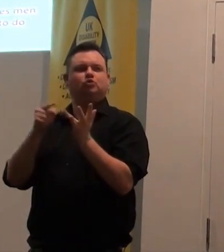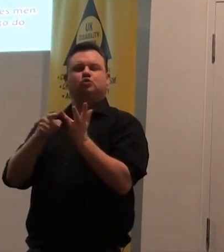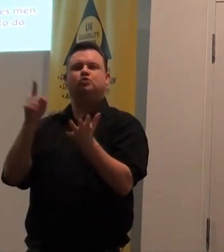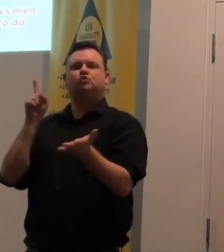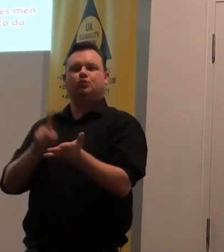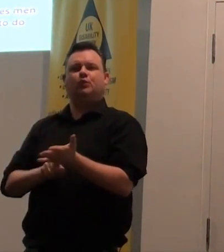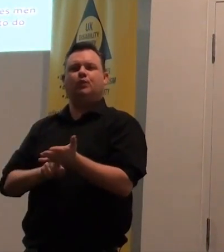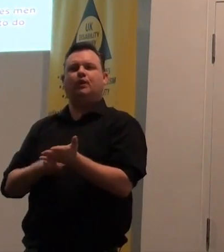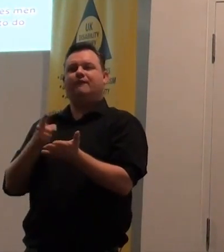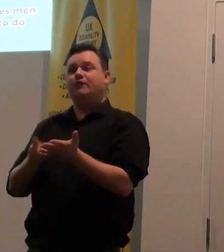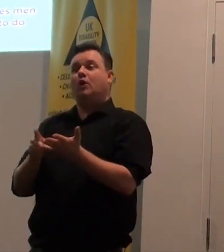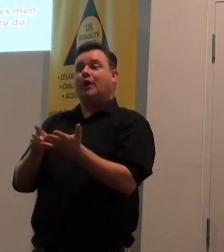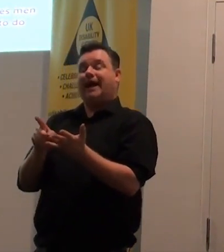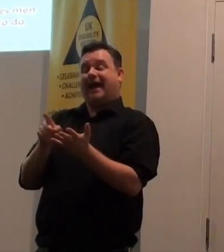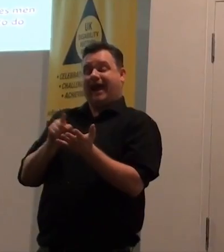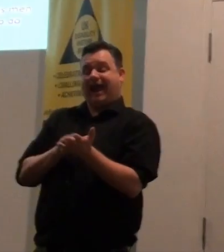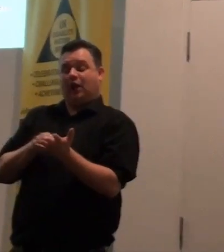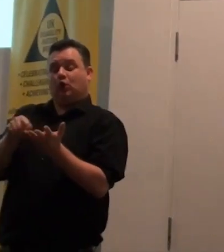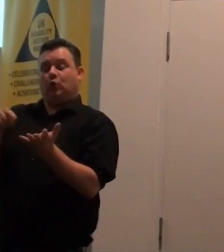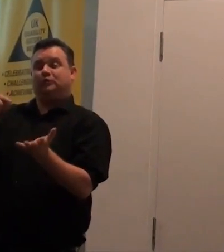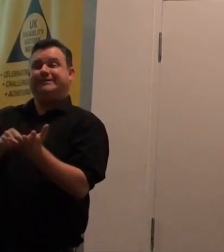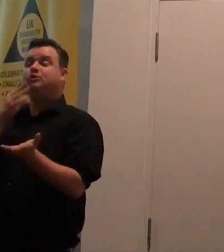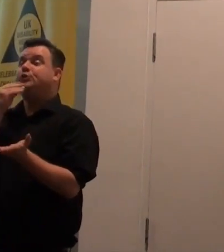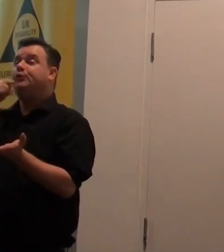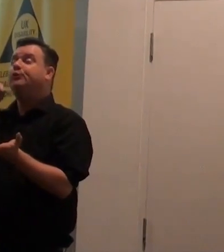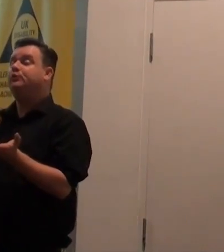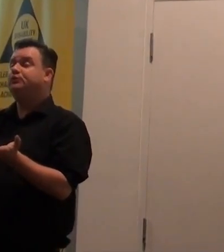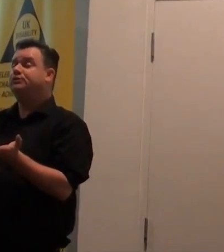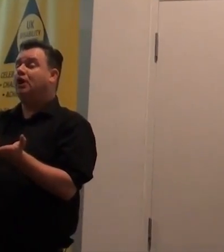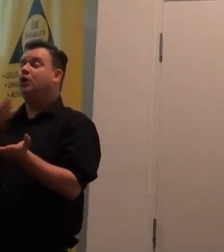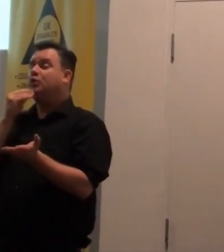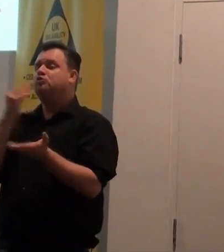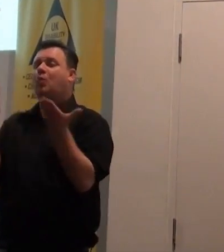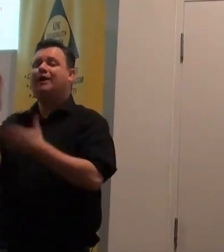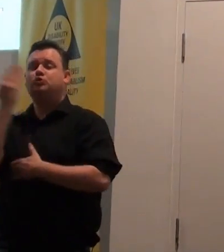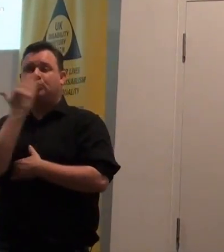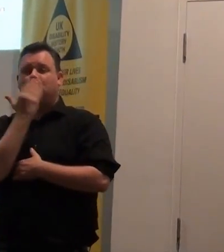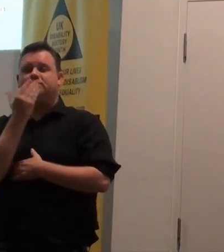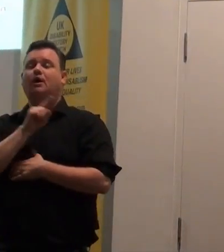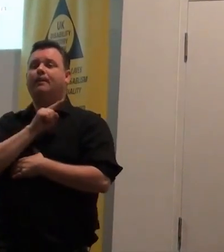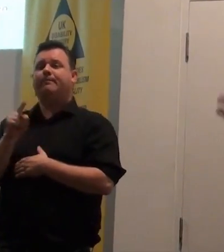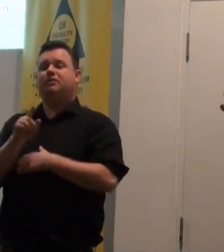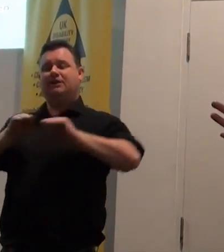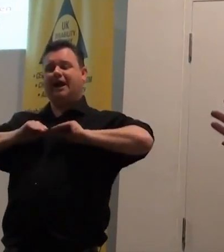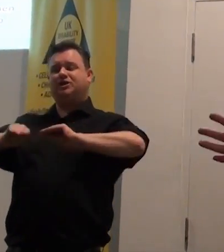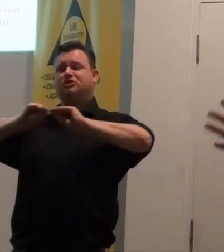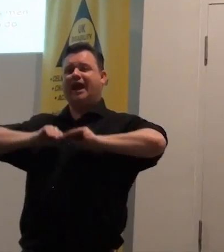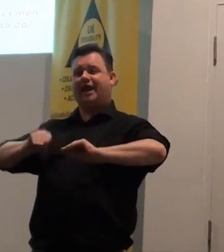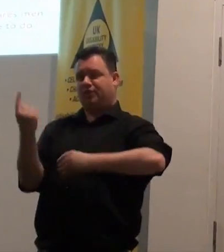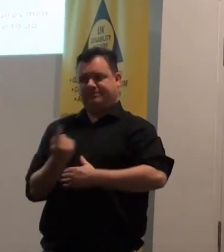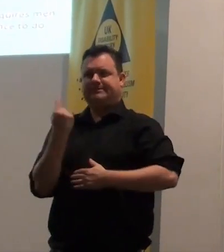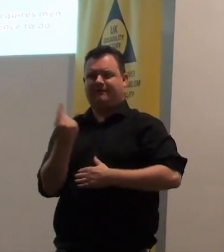to use with our members and encourage them to use that in schools. But also to educate themselves